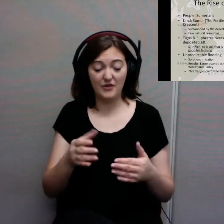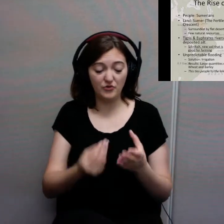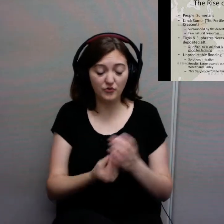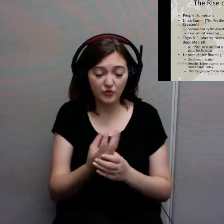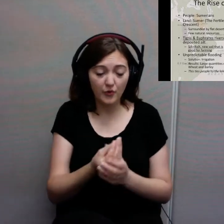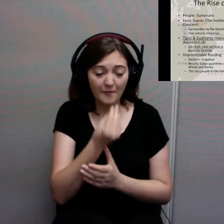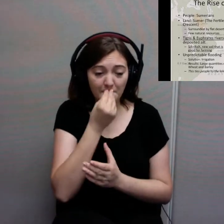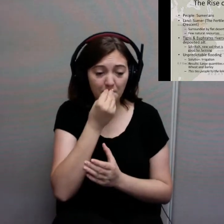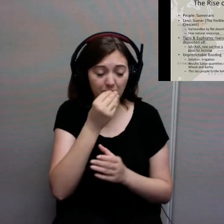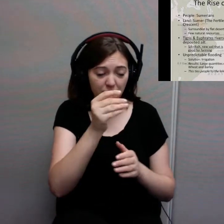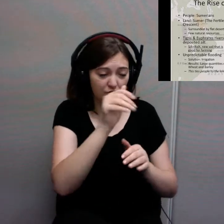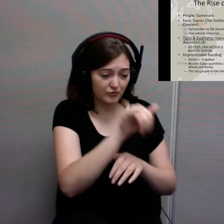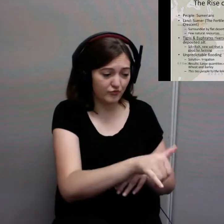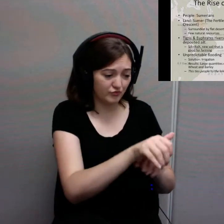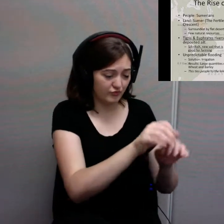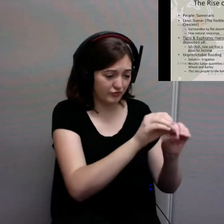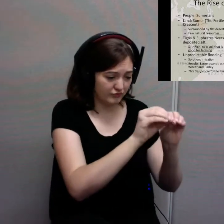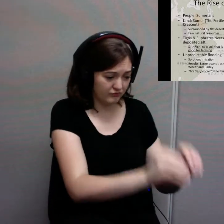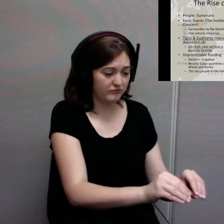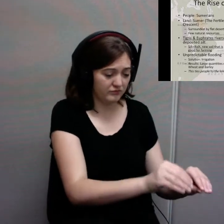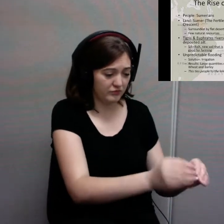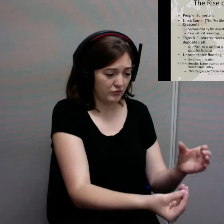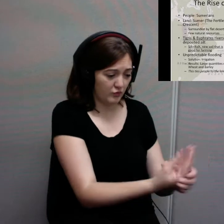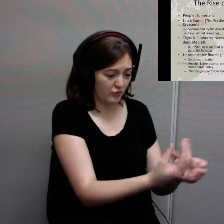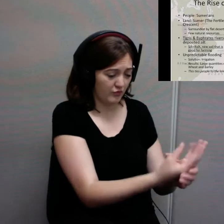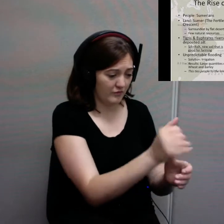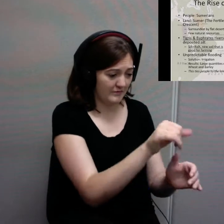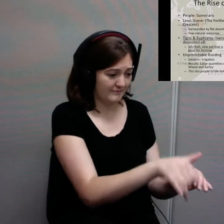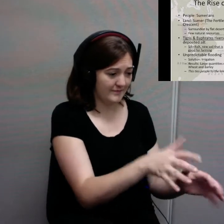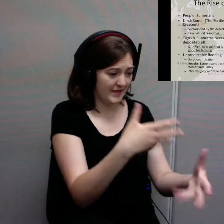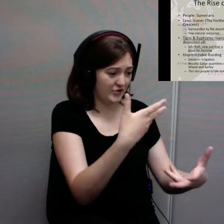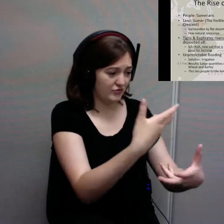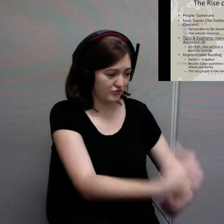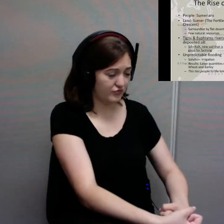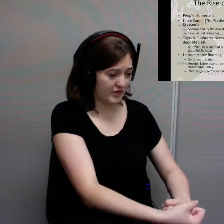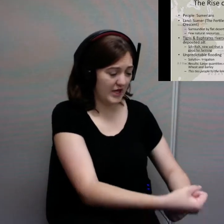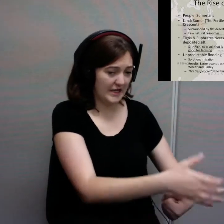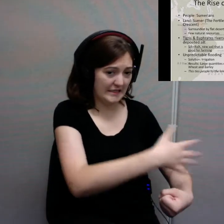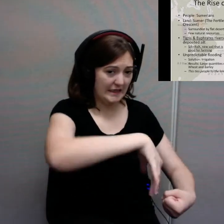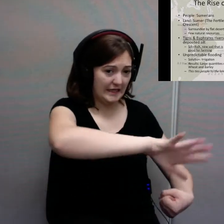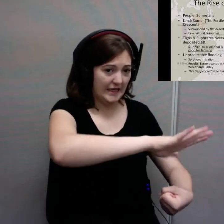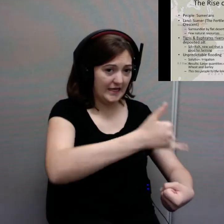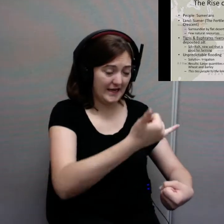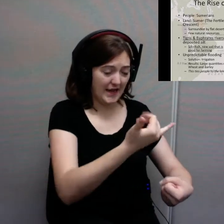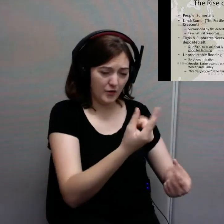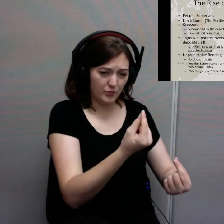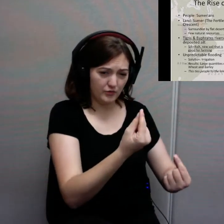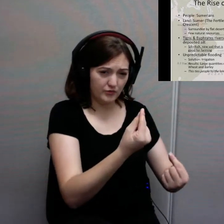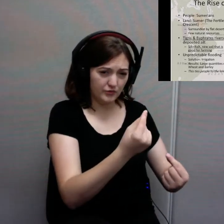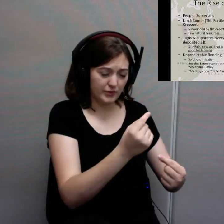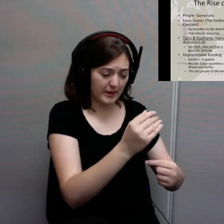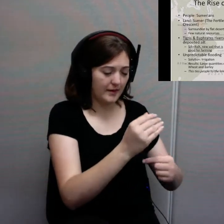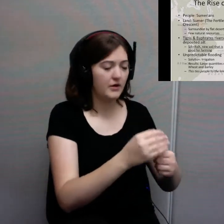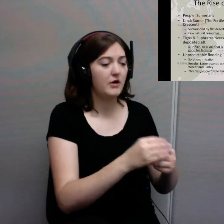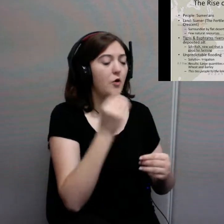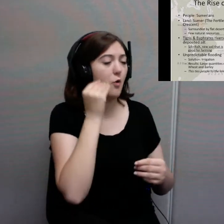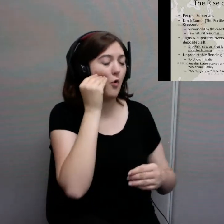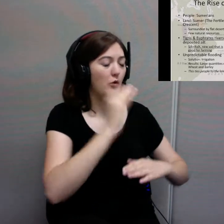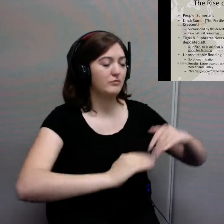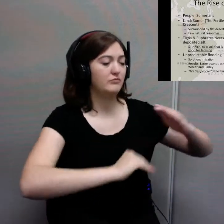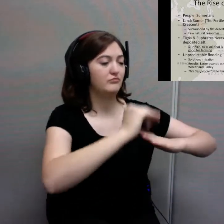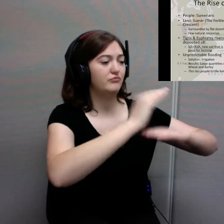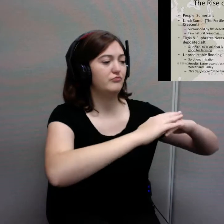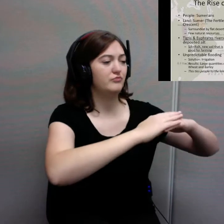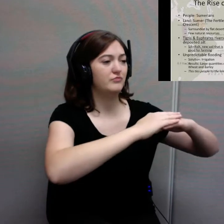now going to be tied to this land. So they now are going to build permanent dwellings. They are now going to become farmers more so